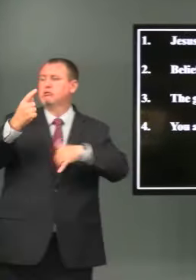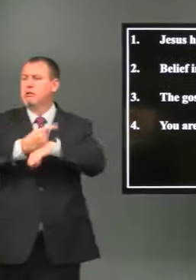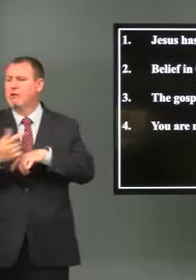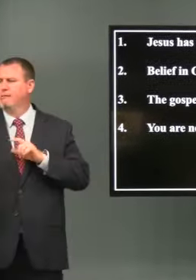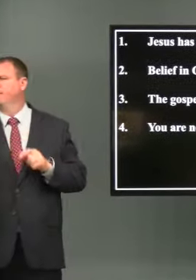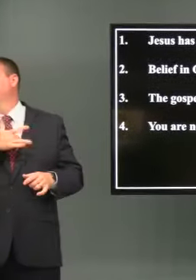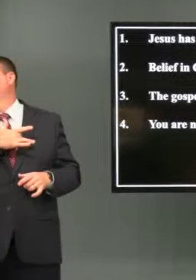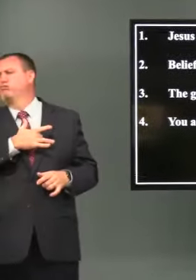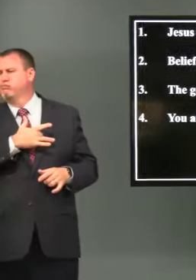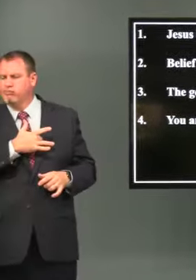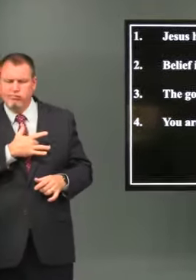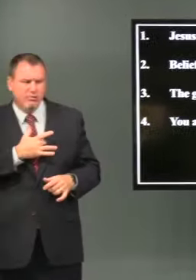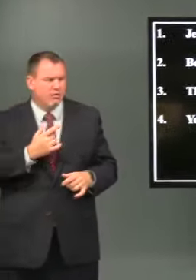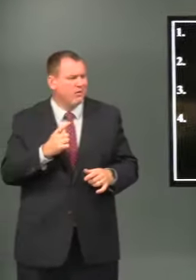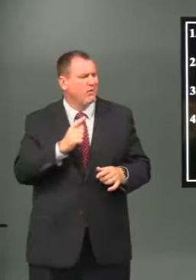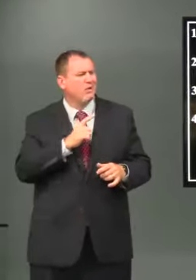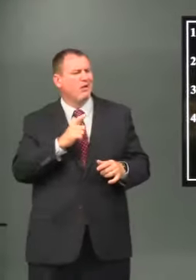maybe something happens